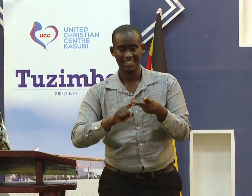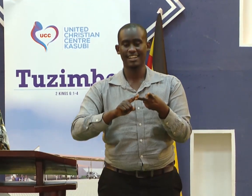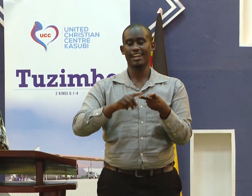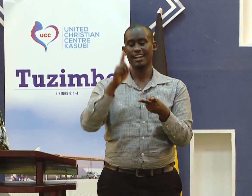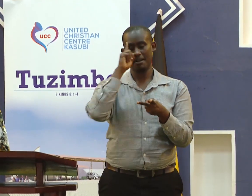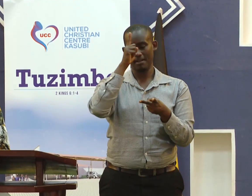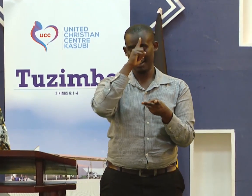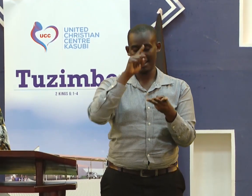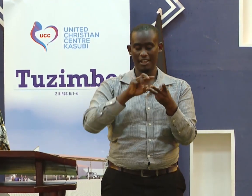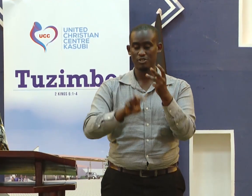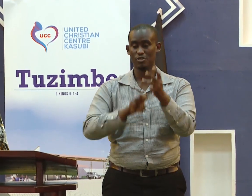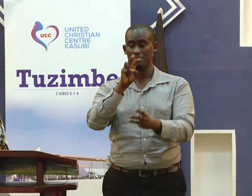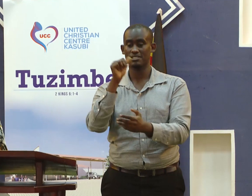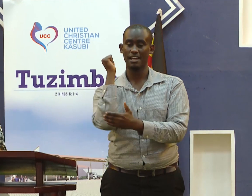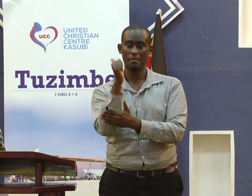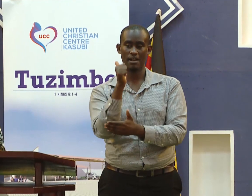And also a prophet.